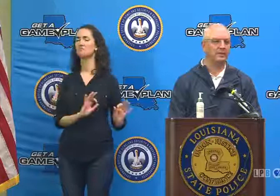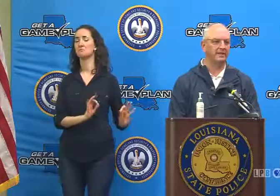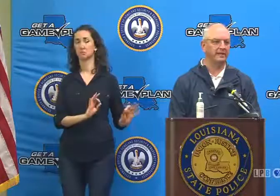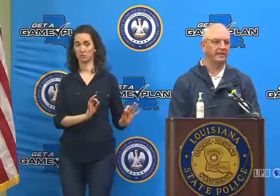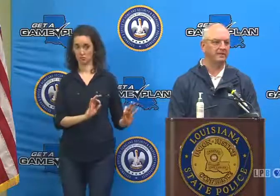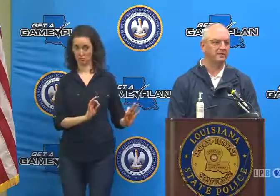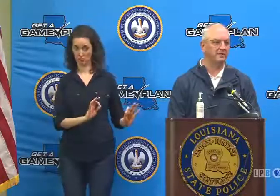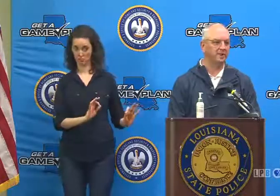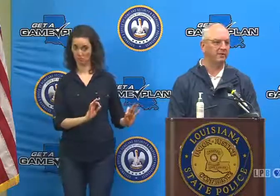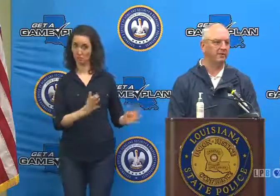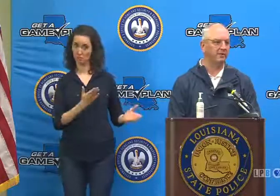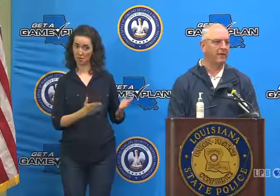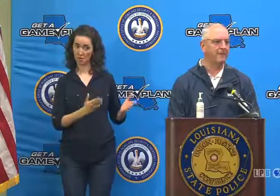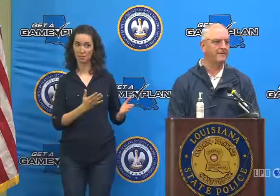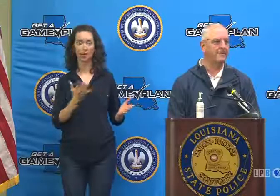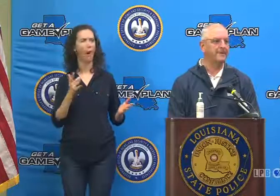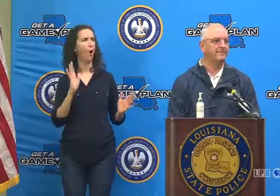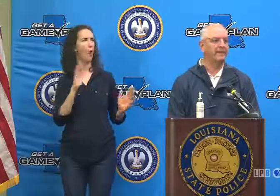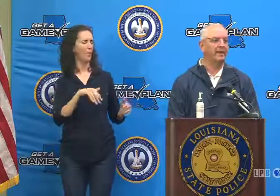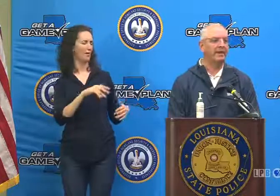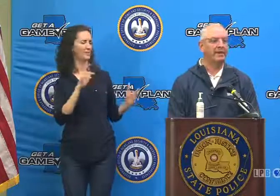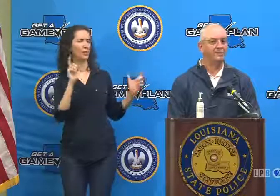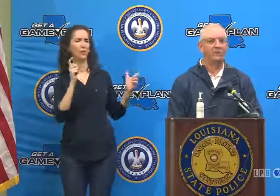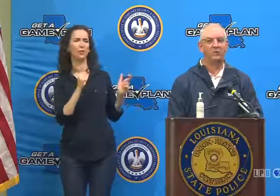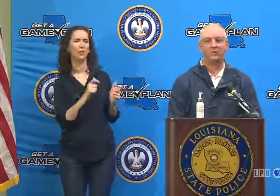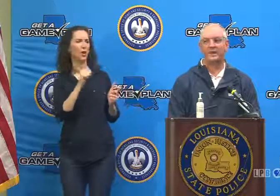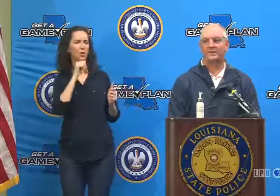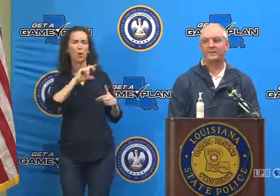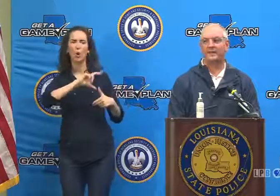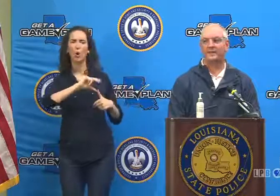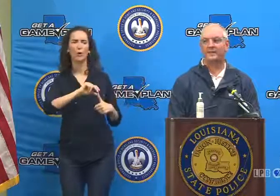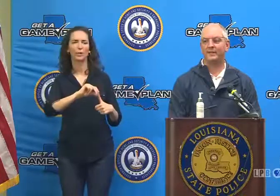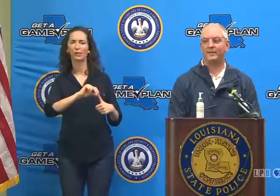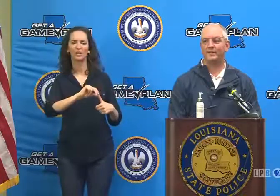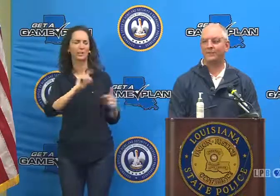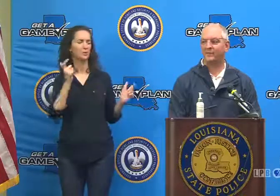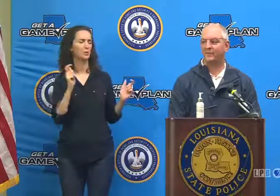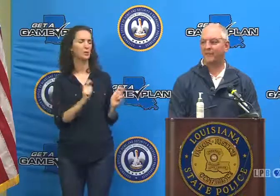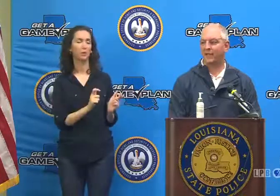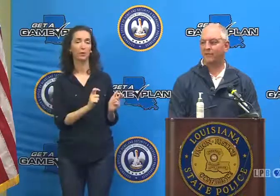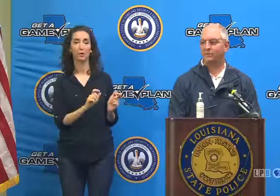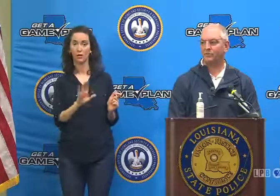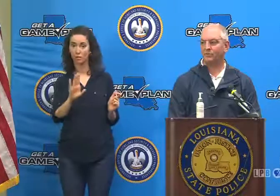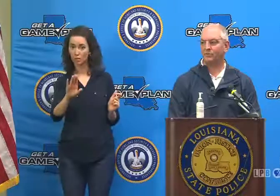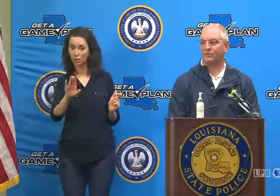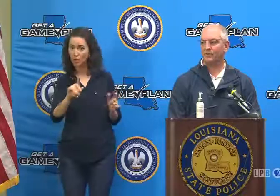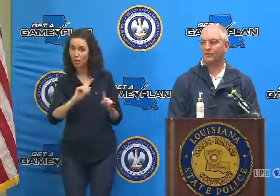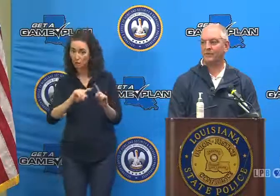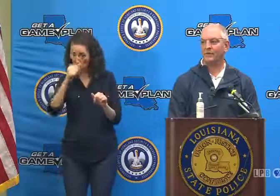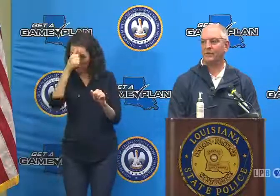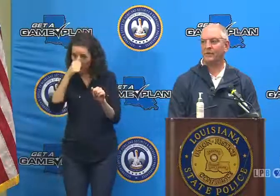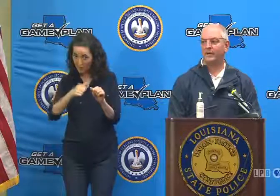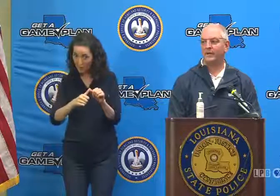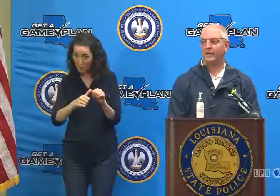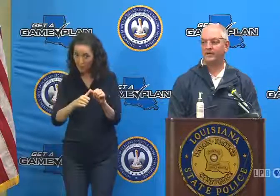they see that it's not a hurricane. I just want to remind you that it wasn't even a named storm